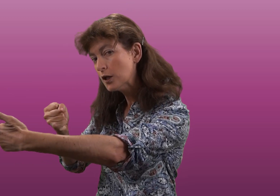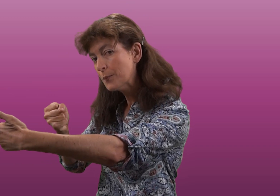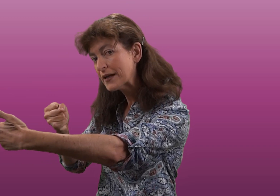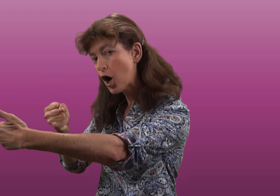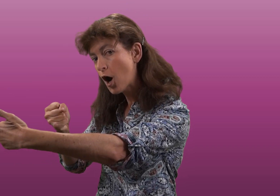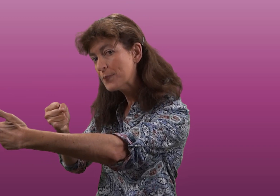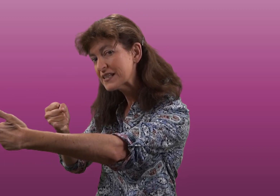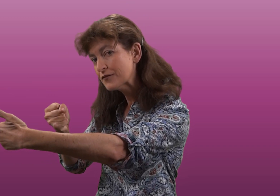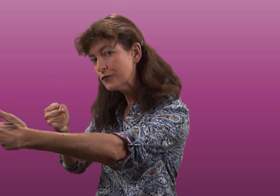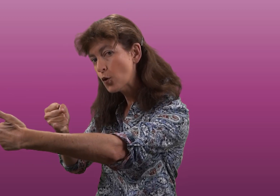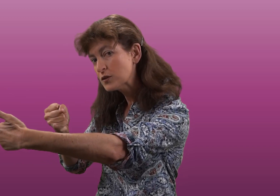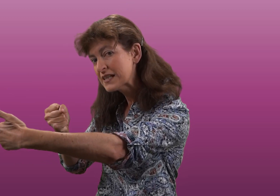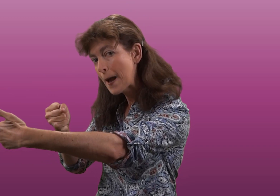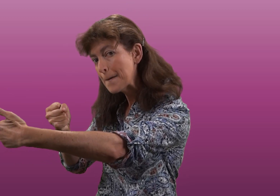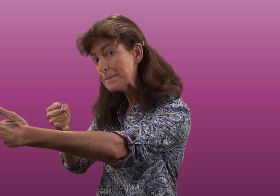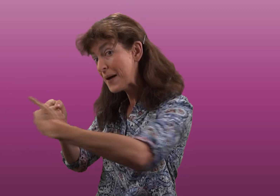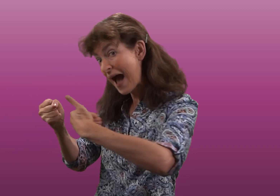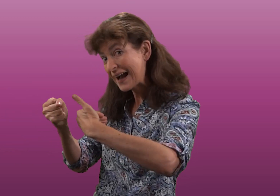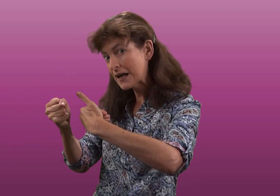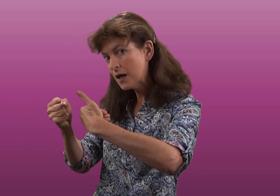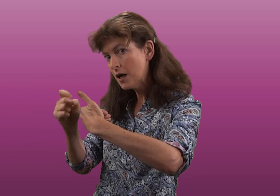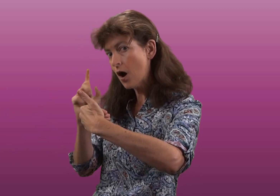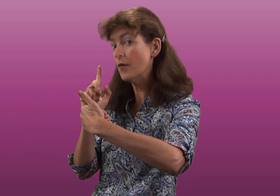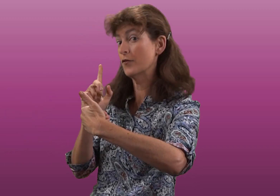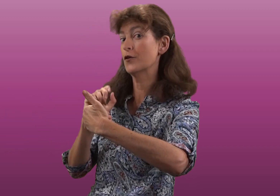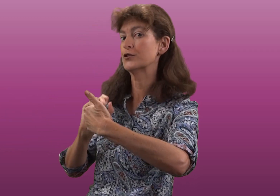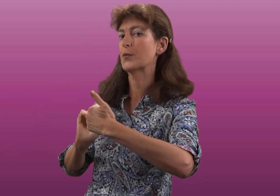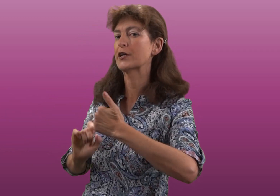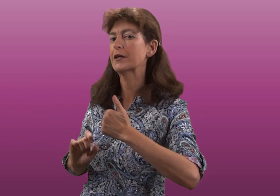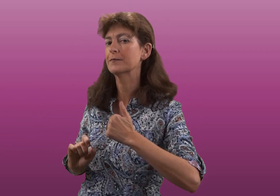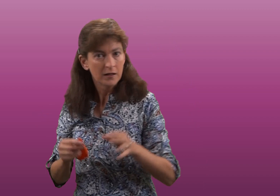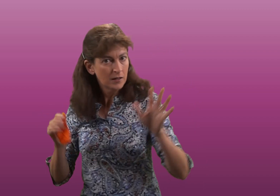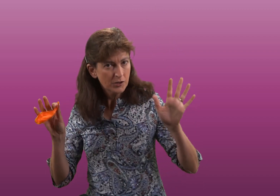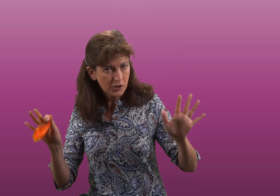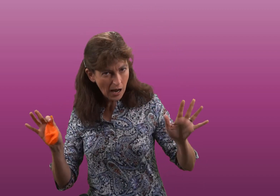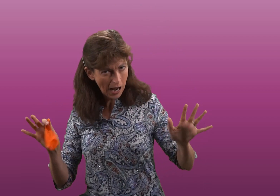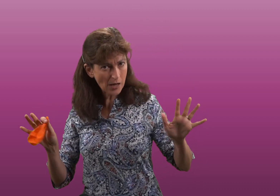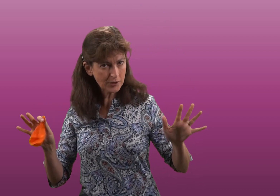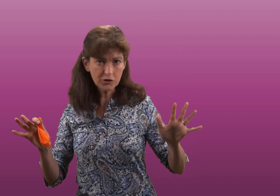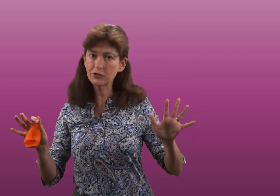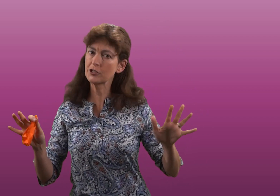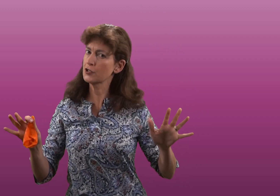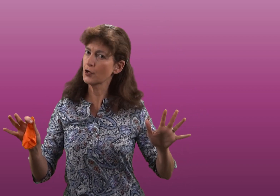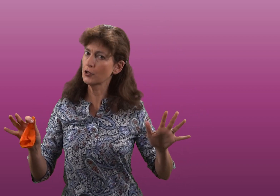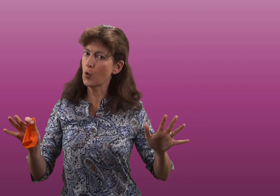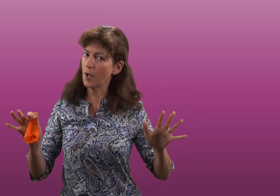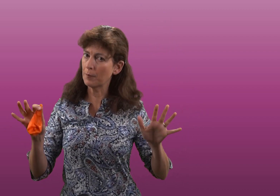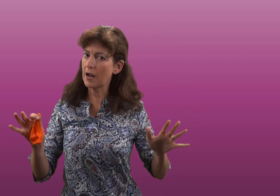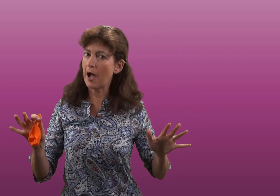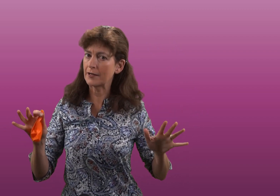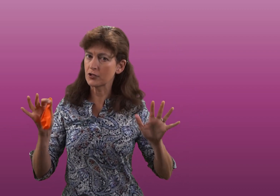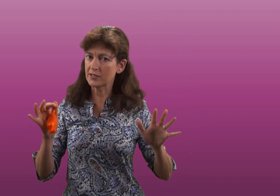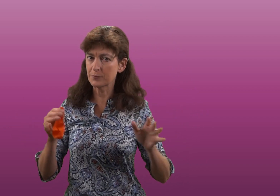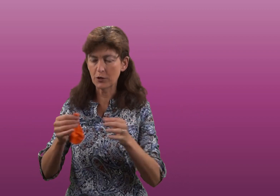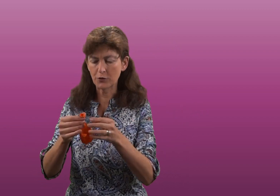but opposite force back on the first body. So how does Newton's third law apply to this balloon?